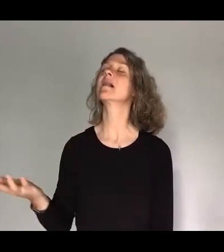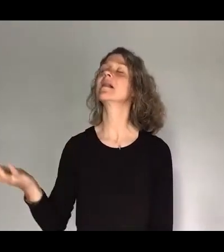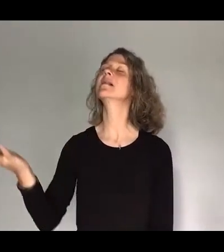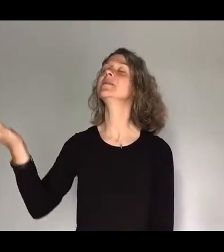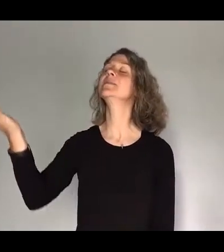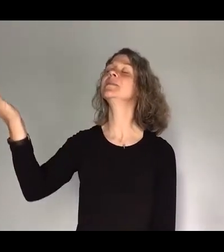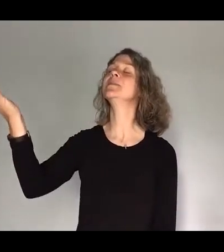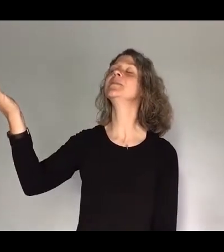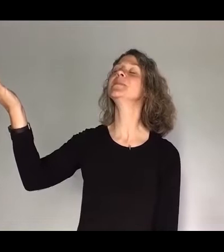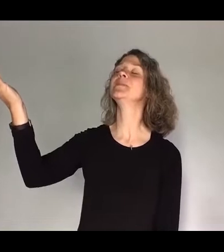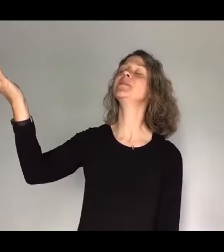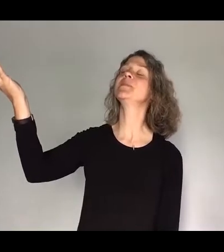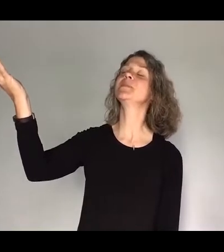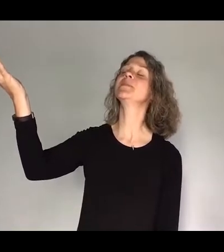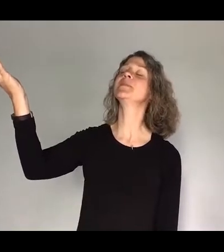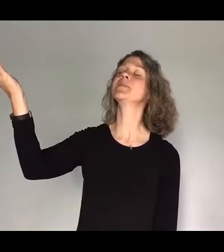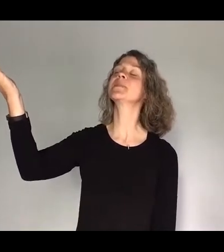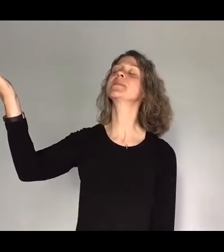All